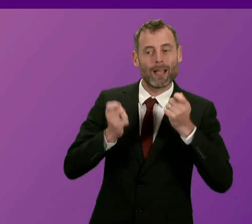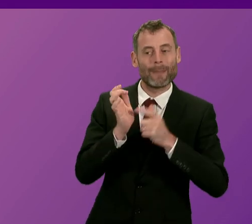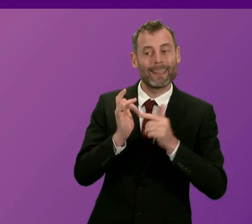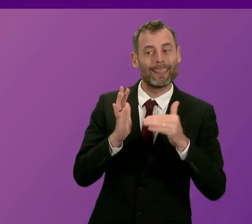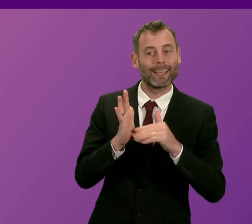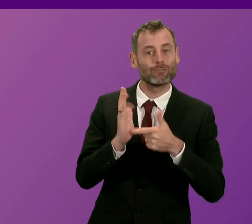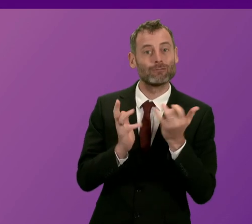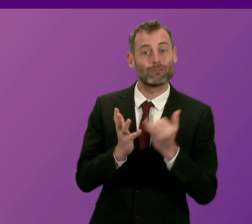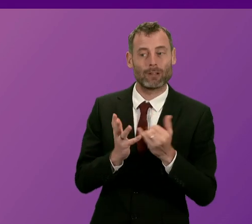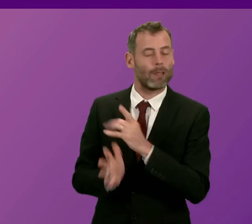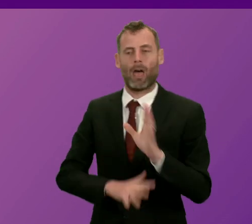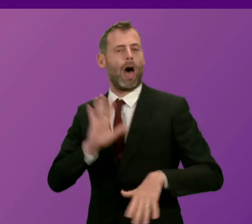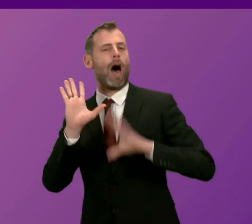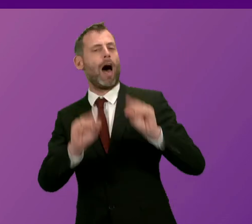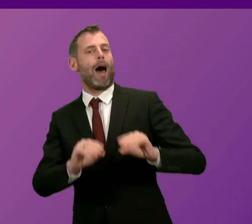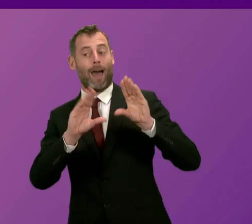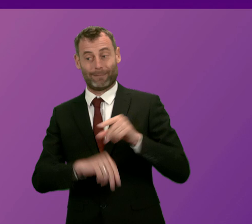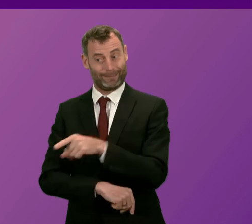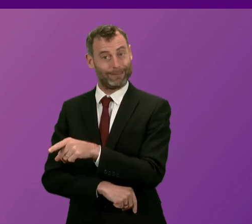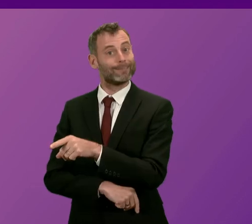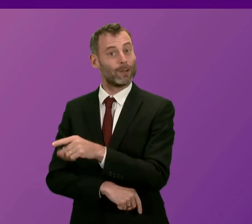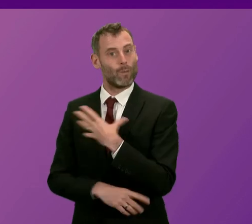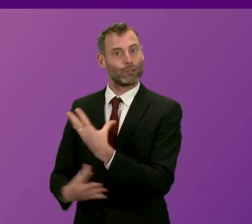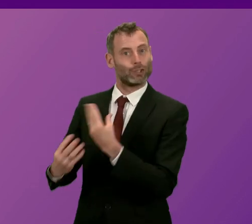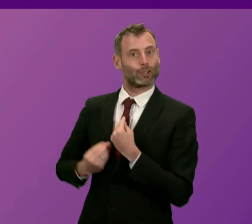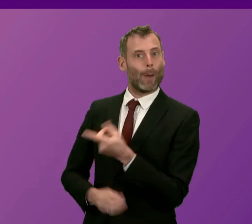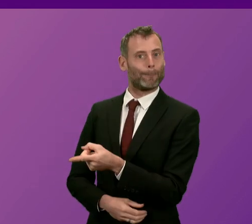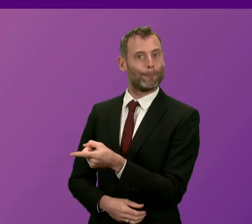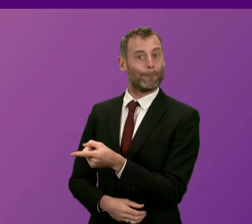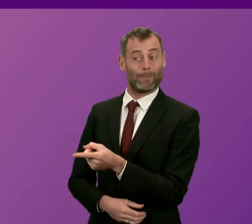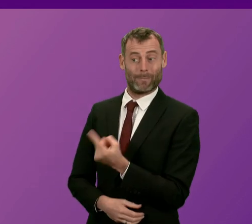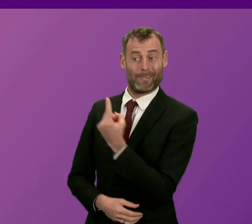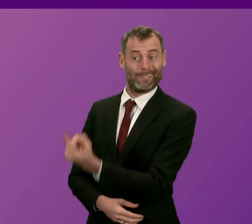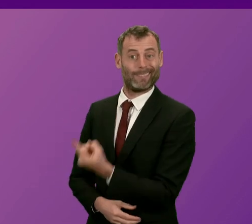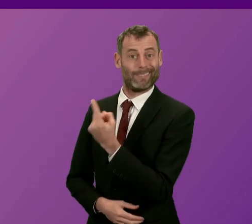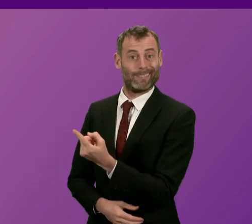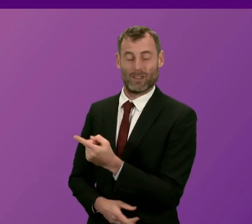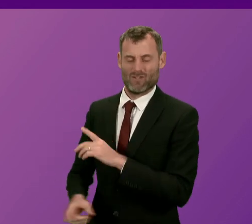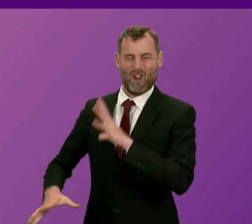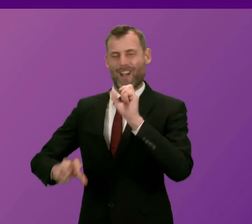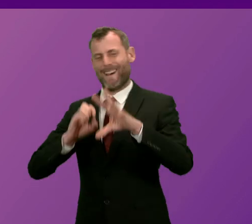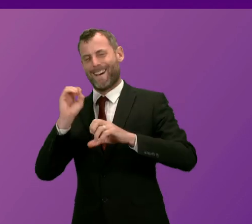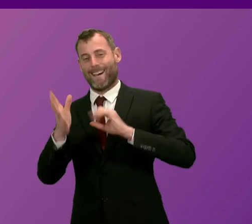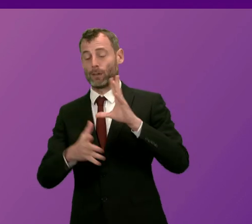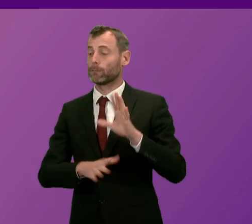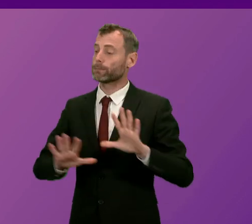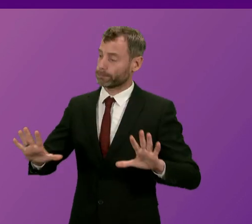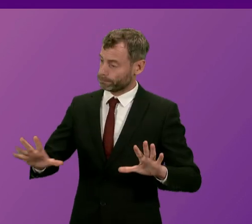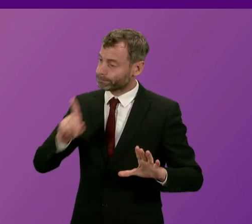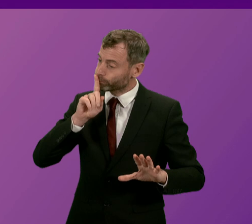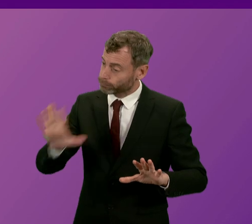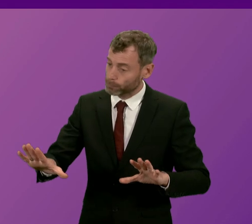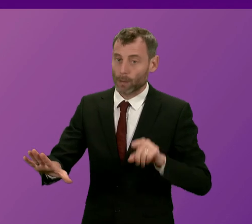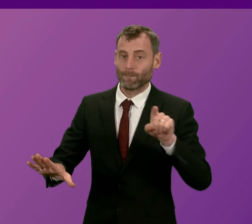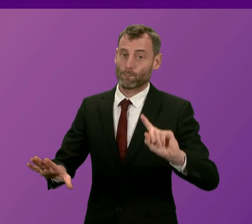the Conservatives… We will hear the